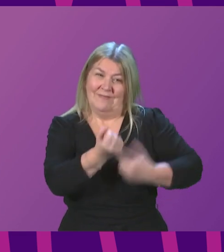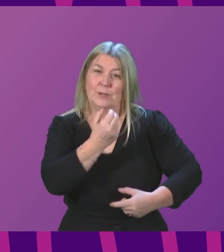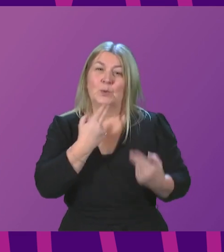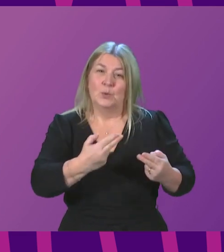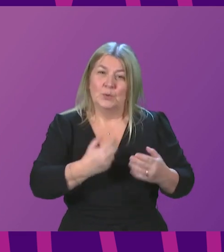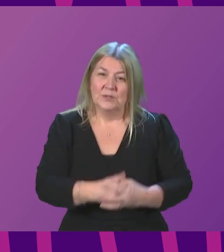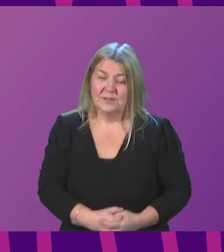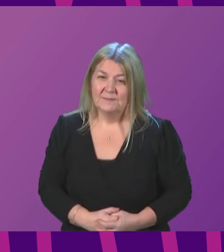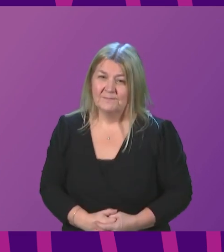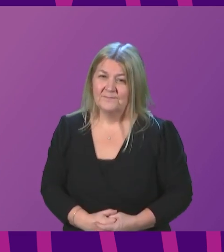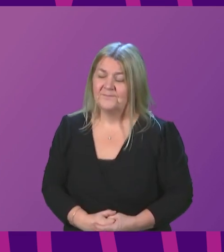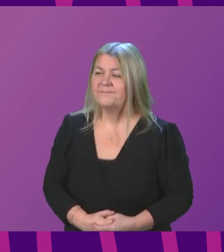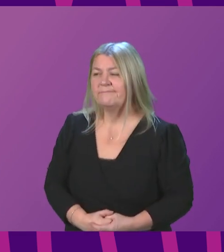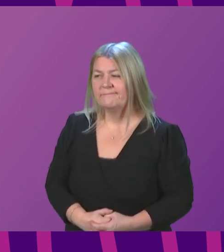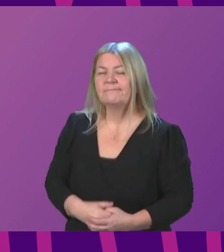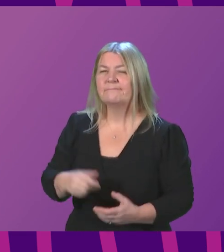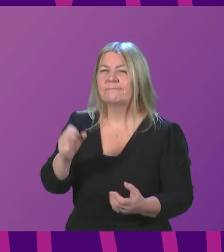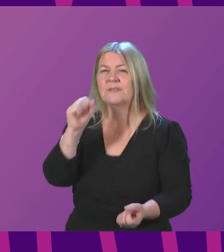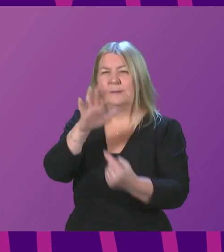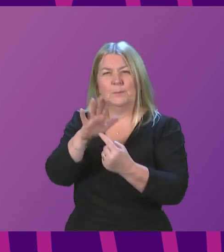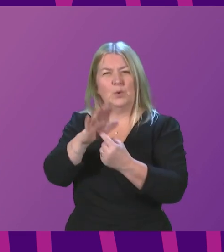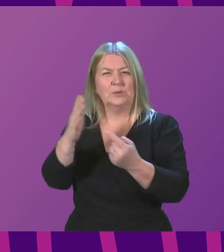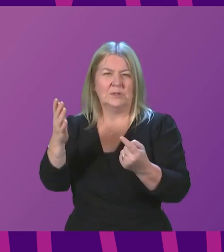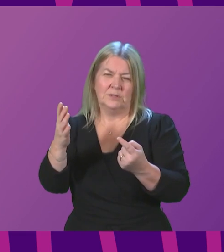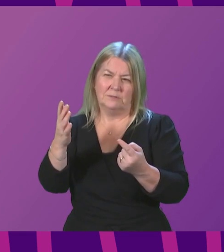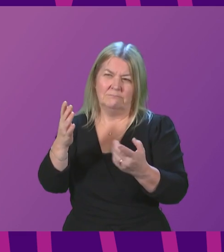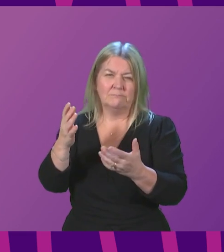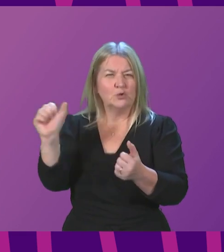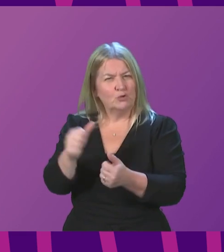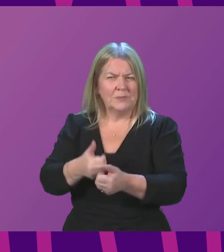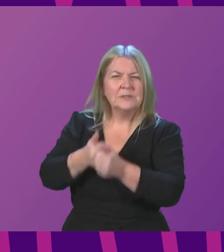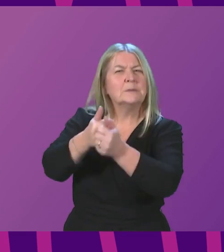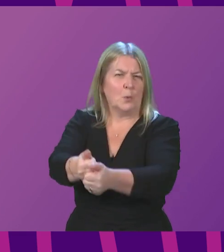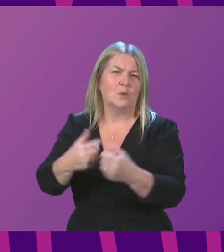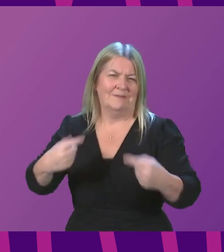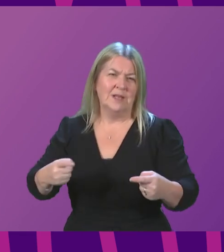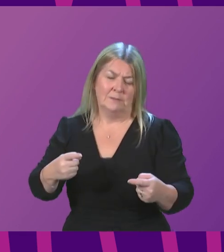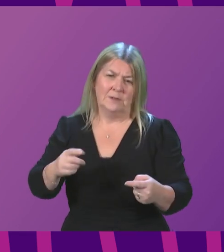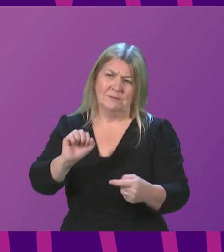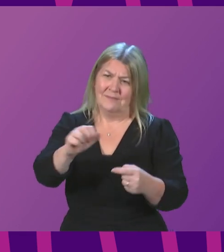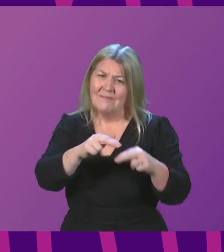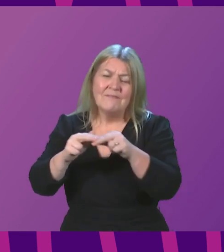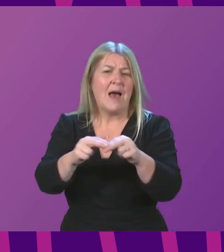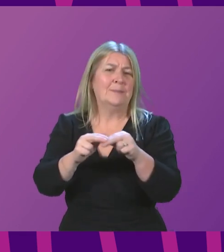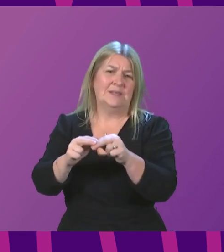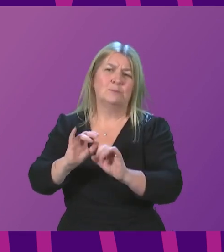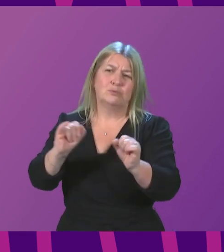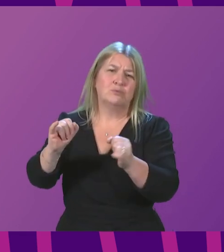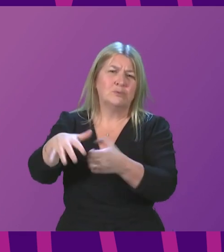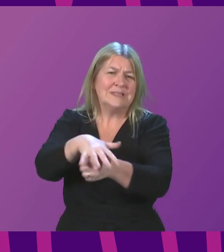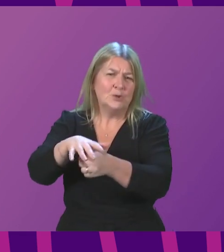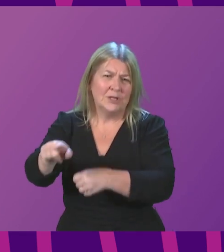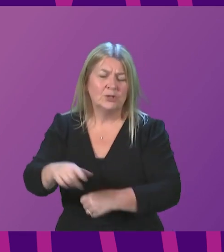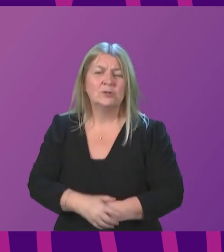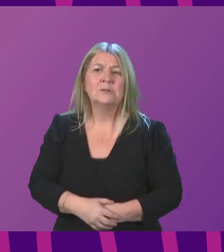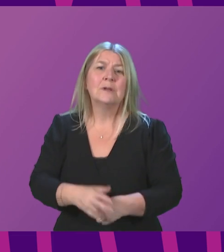important there are services in place to support families in these horrendously distressing situations as well as the work that the police